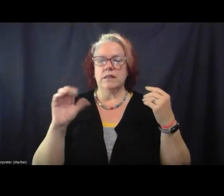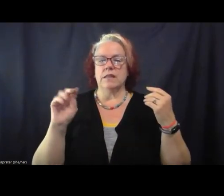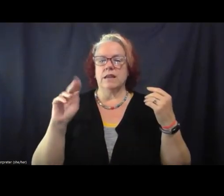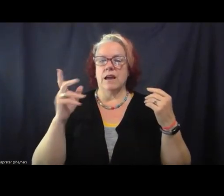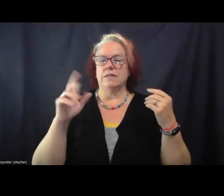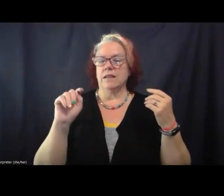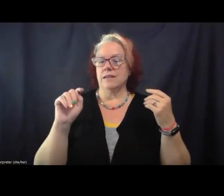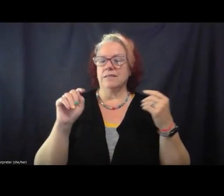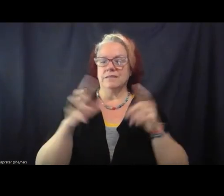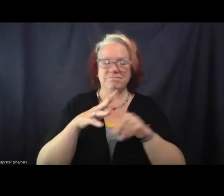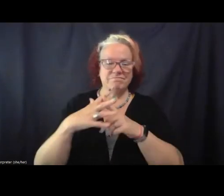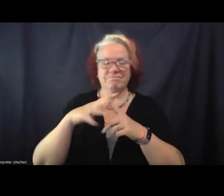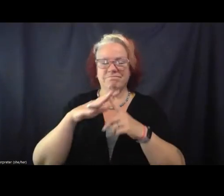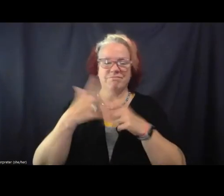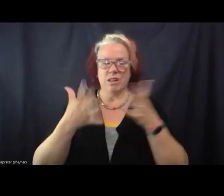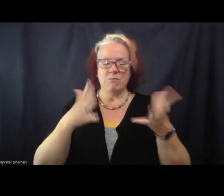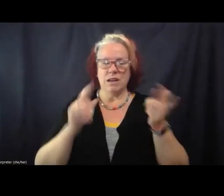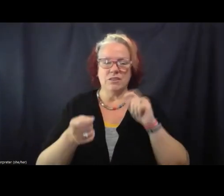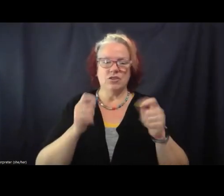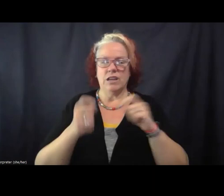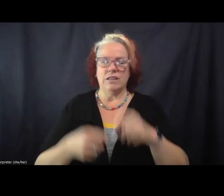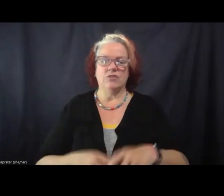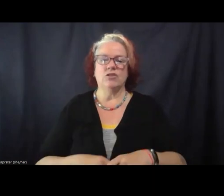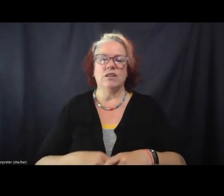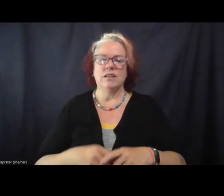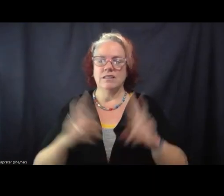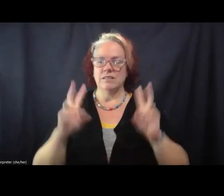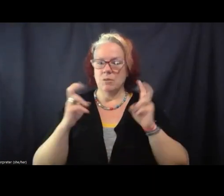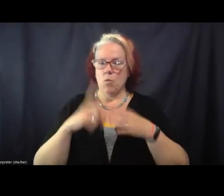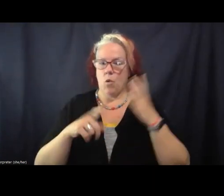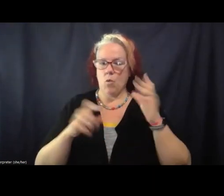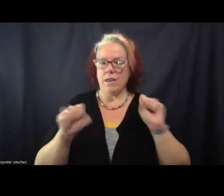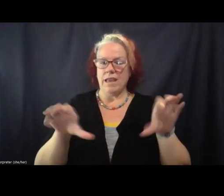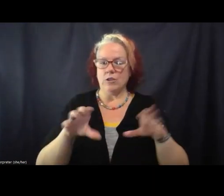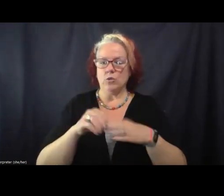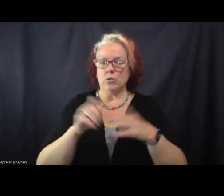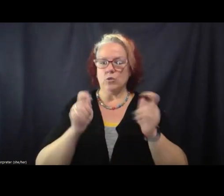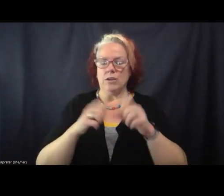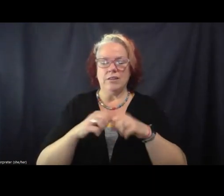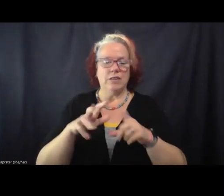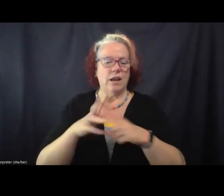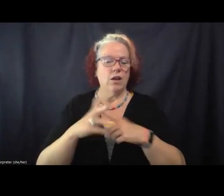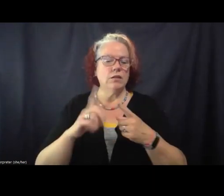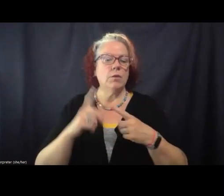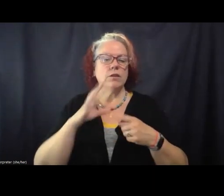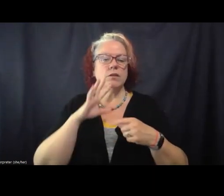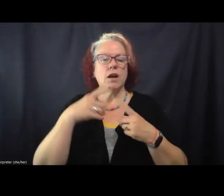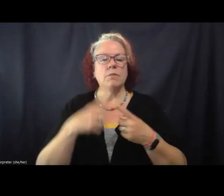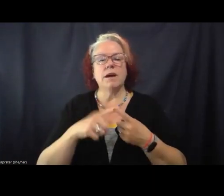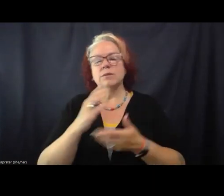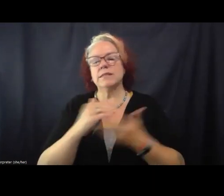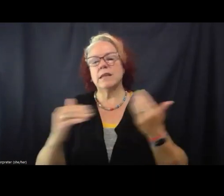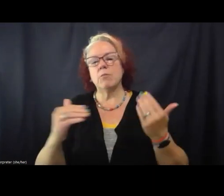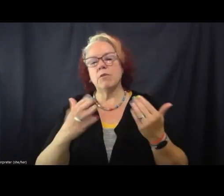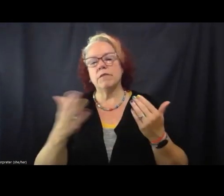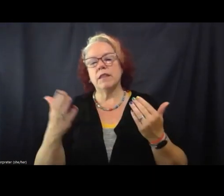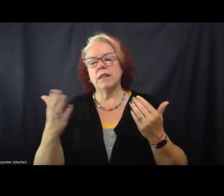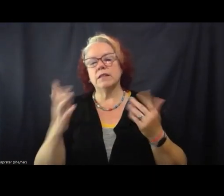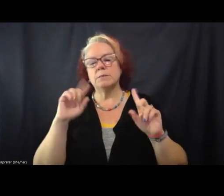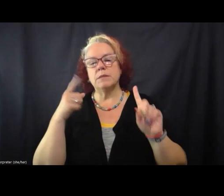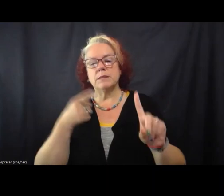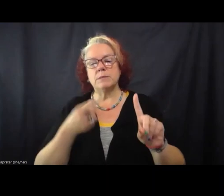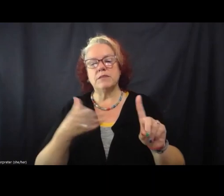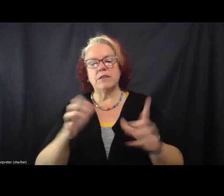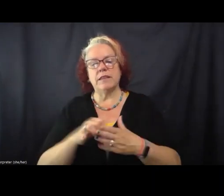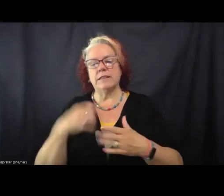figure out what we can do and what's within our power to change that context. So I want to talk a little bit about some of the specific things we